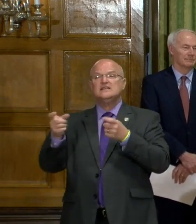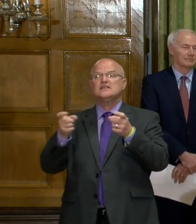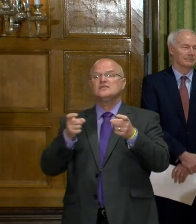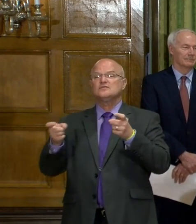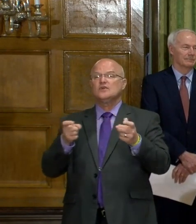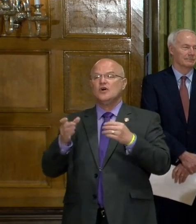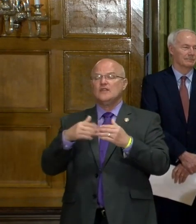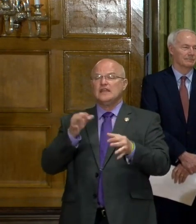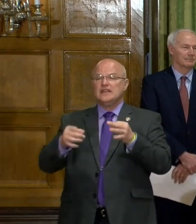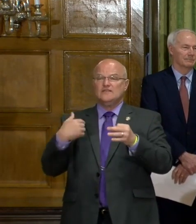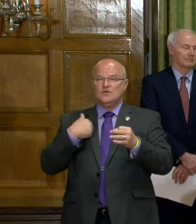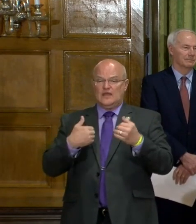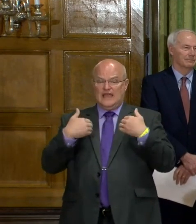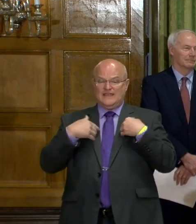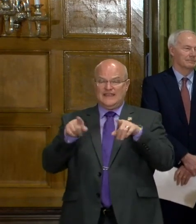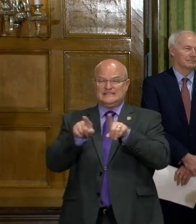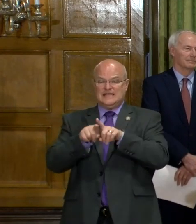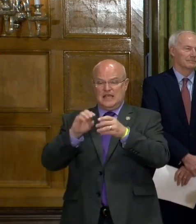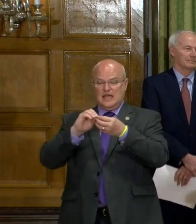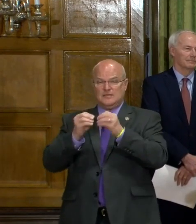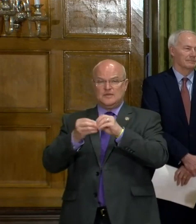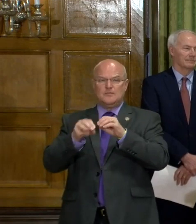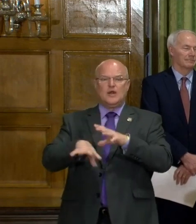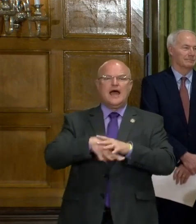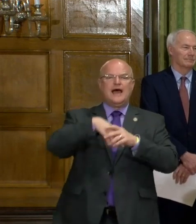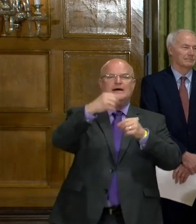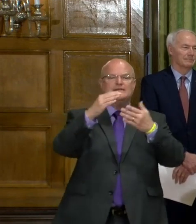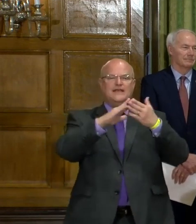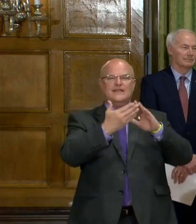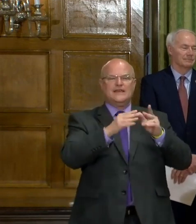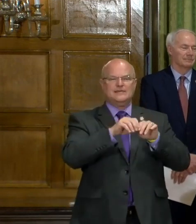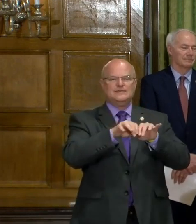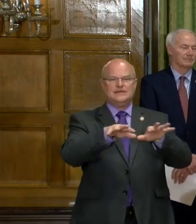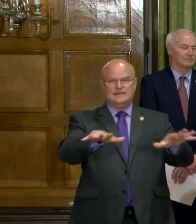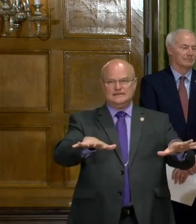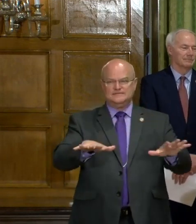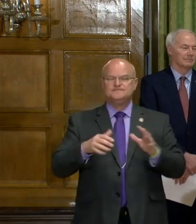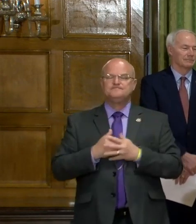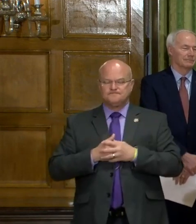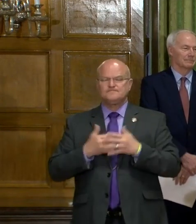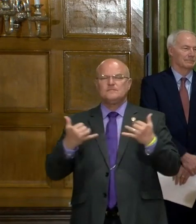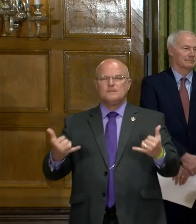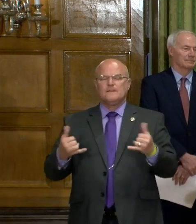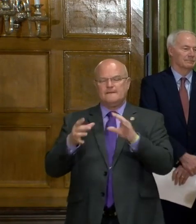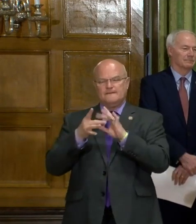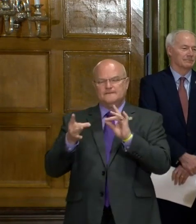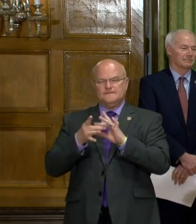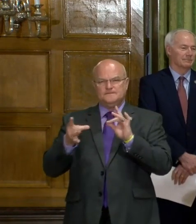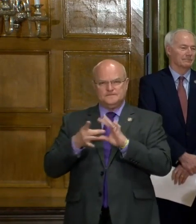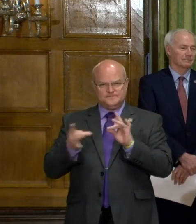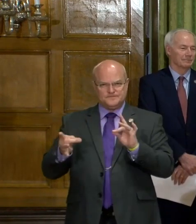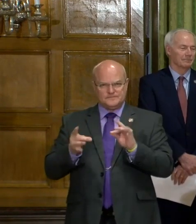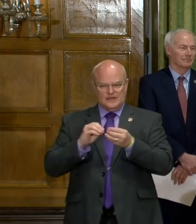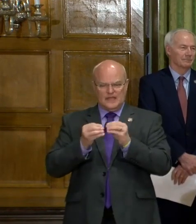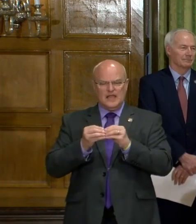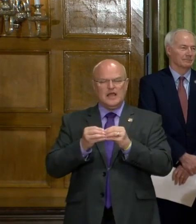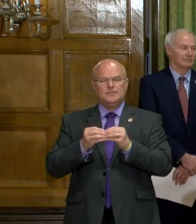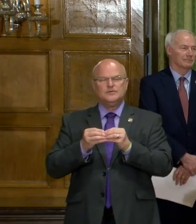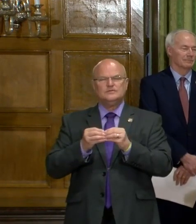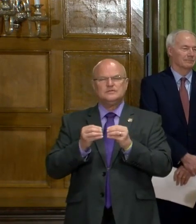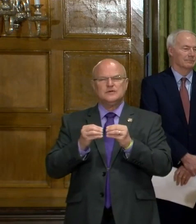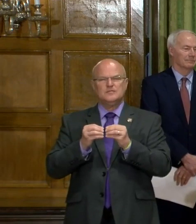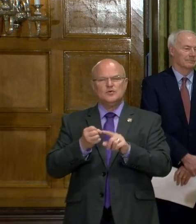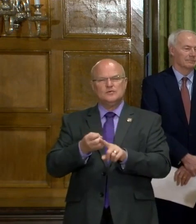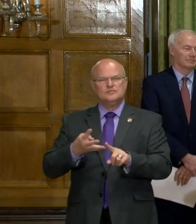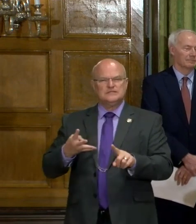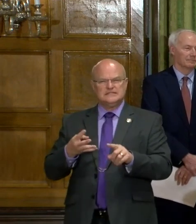control than if we had that same number out in the community. Let me go ahead and go over those numbers that the governor shared with a